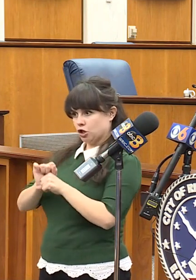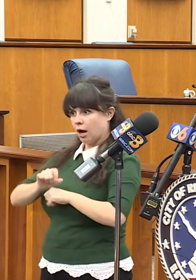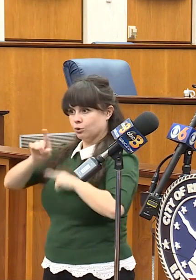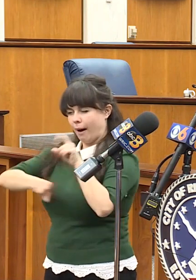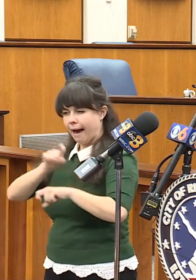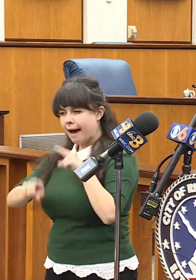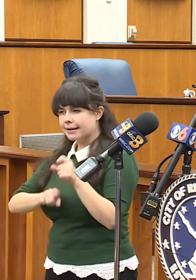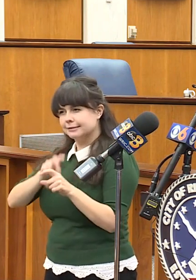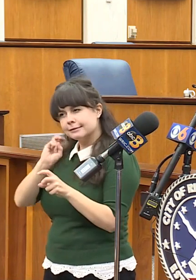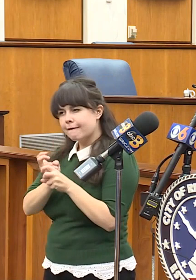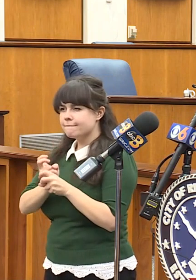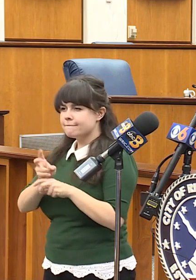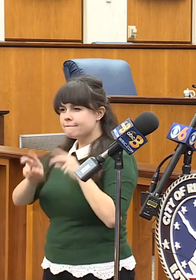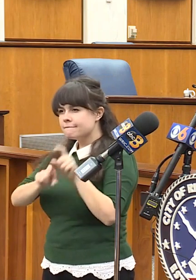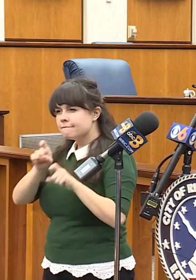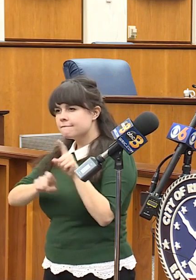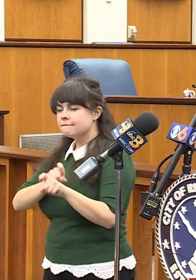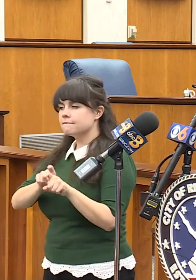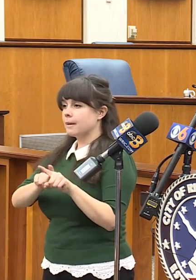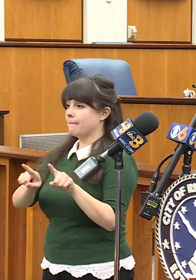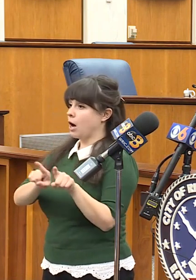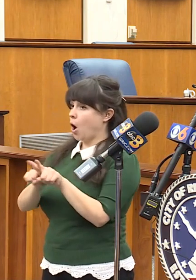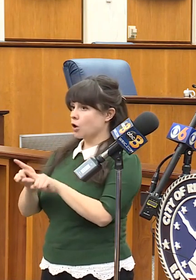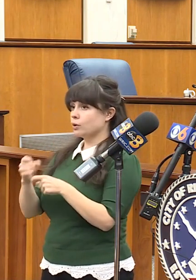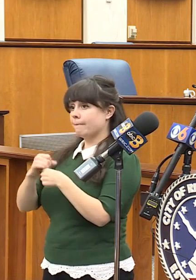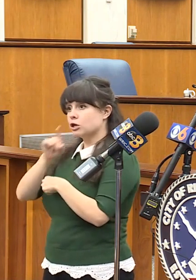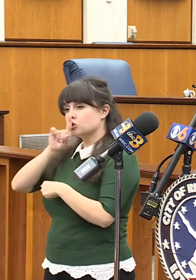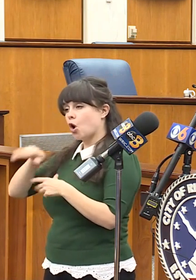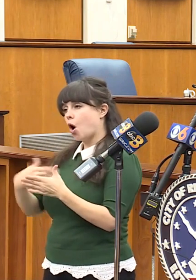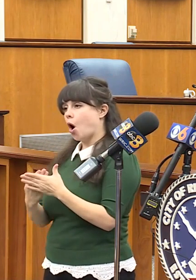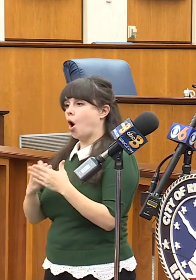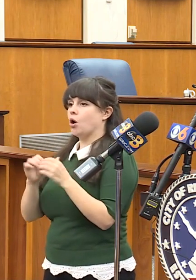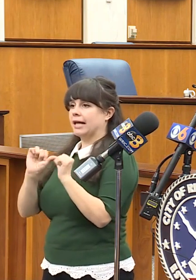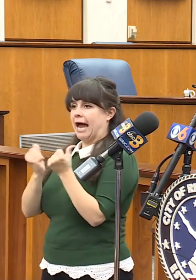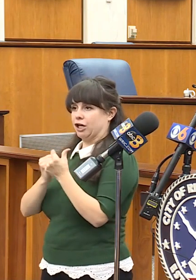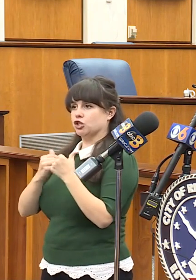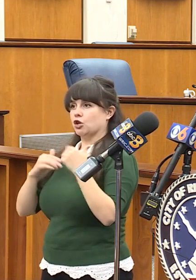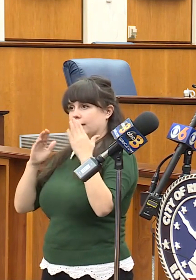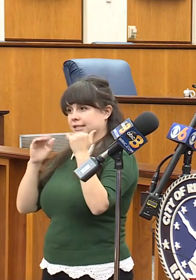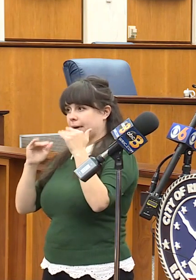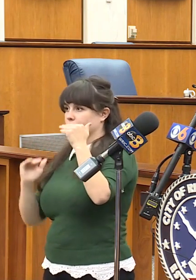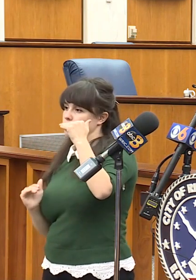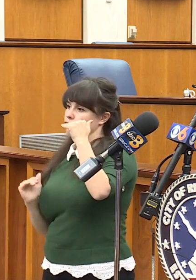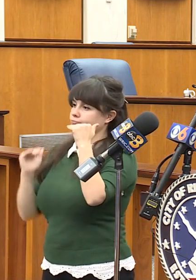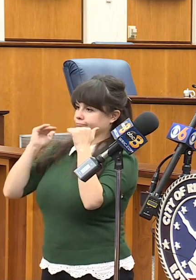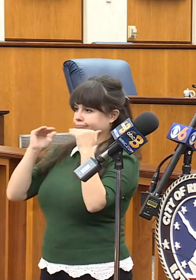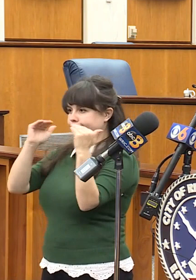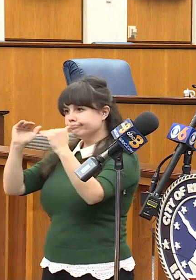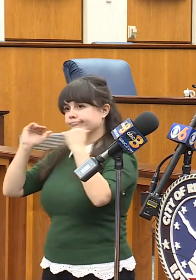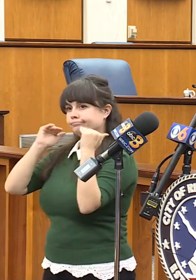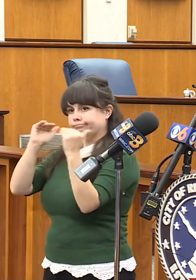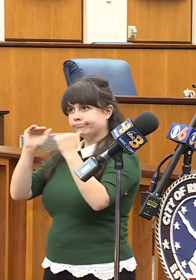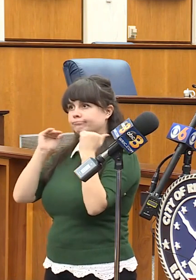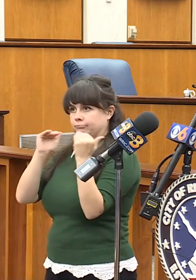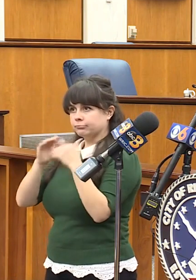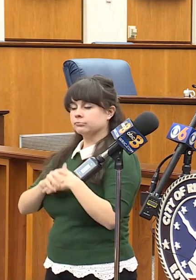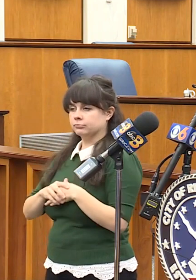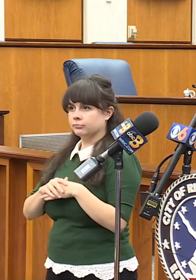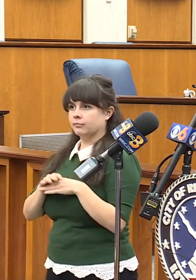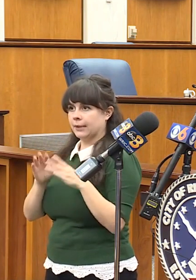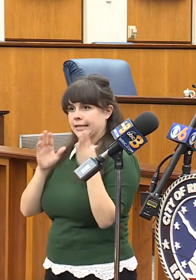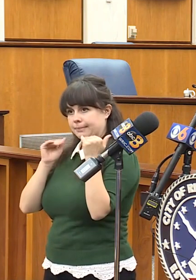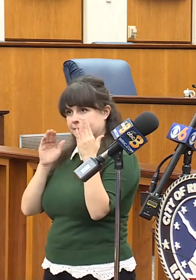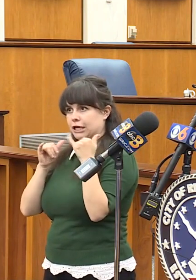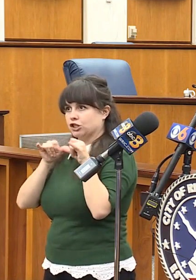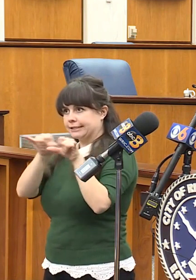to, uh, hold each department to, uh, a high standard, a high standard of expectations. Uh, we, this